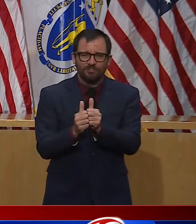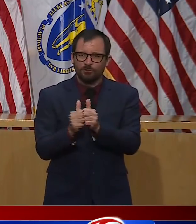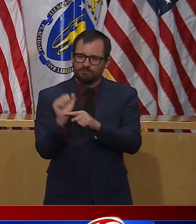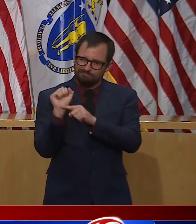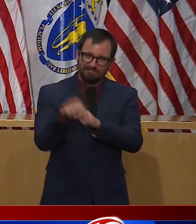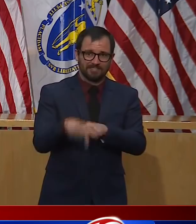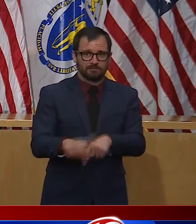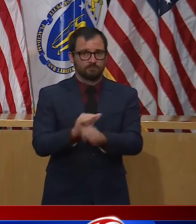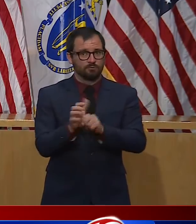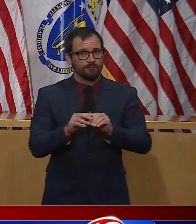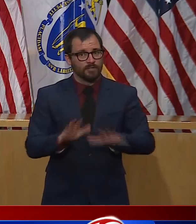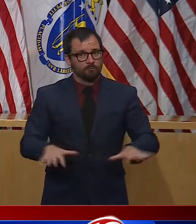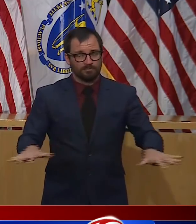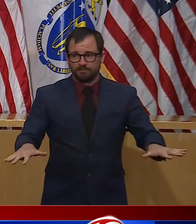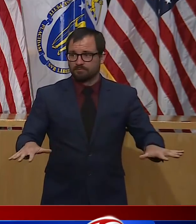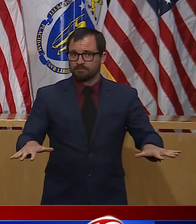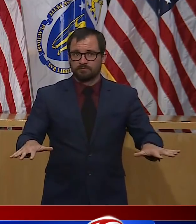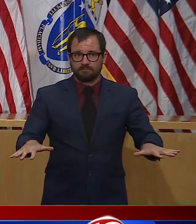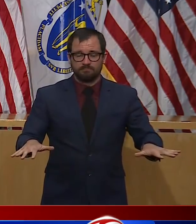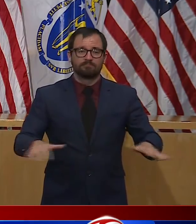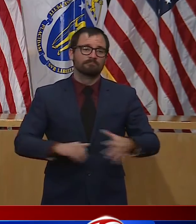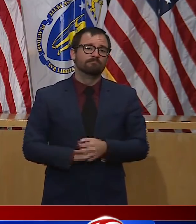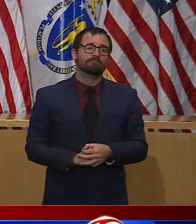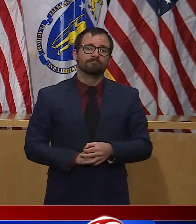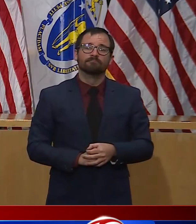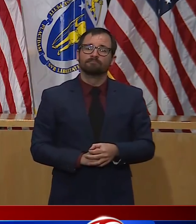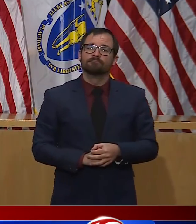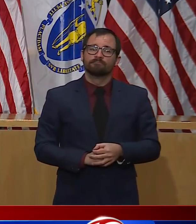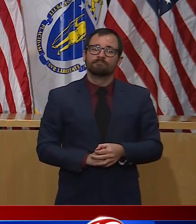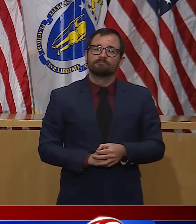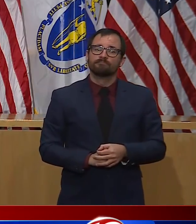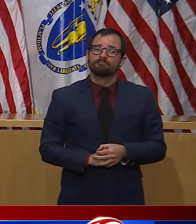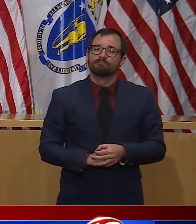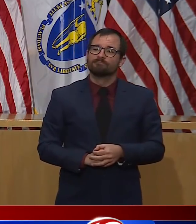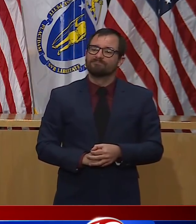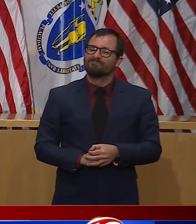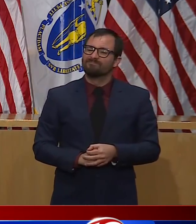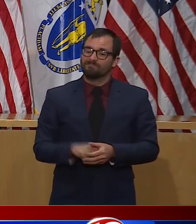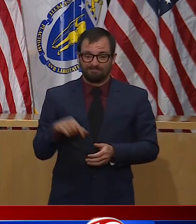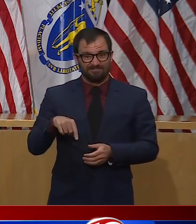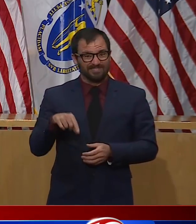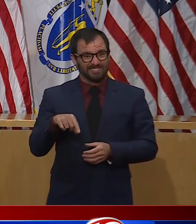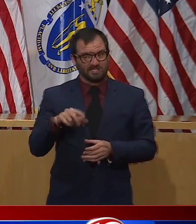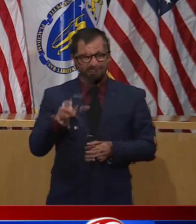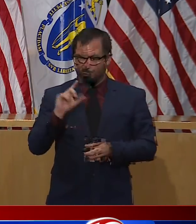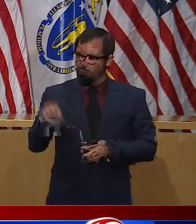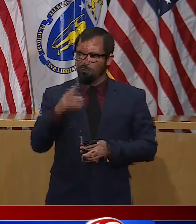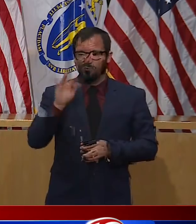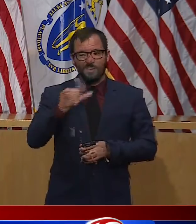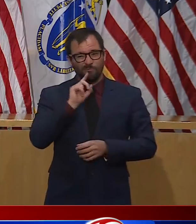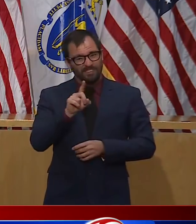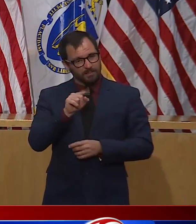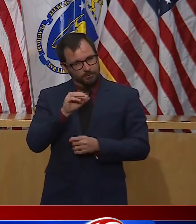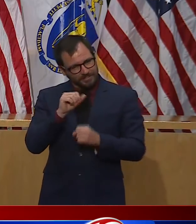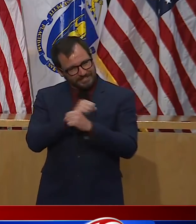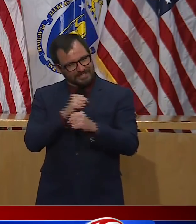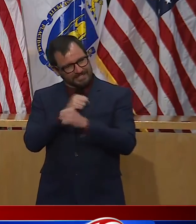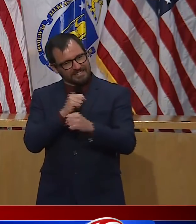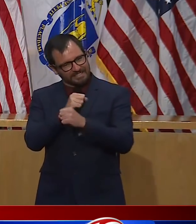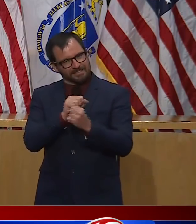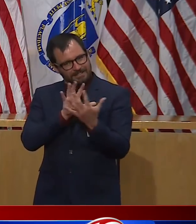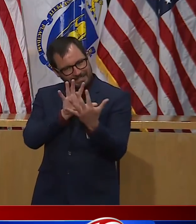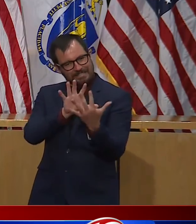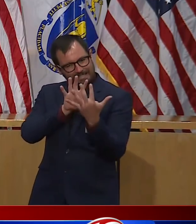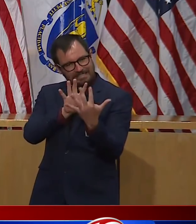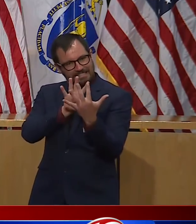is the way we move forward through these phases. The report lays out not only which sectors of the economy are slated to open and